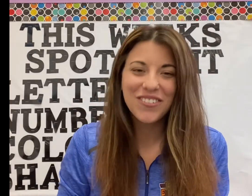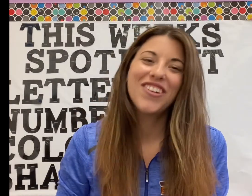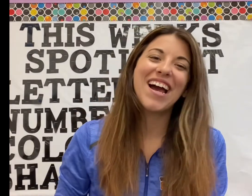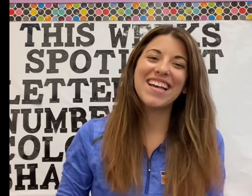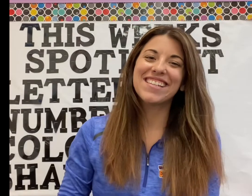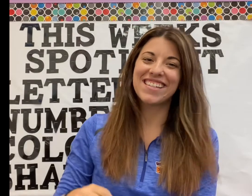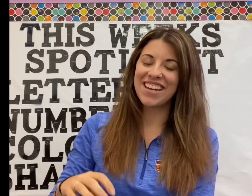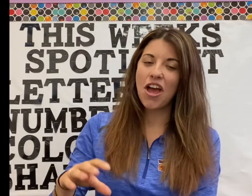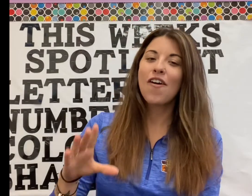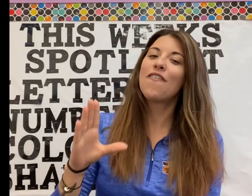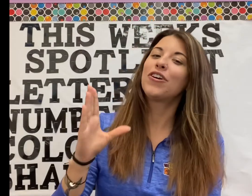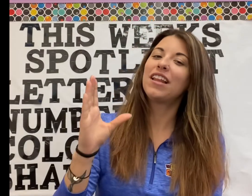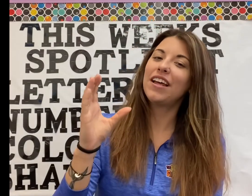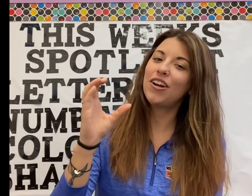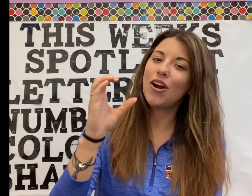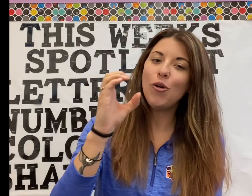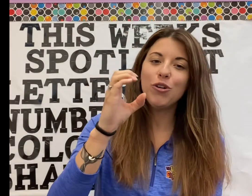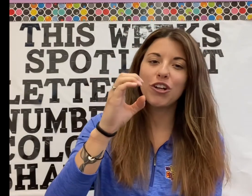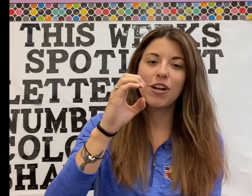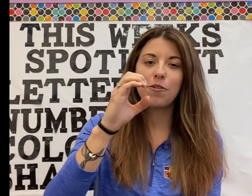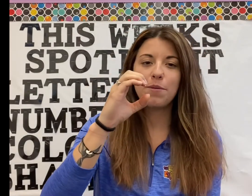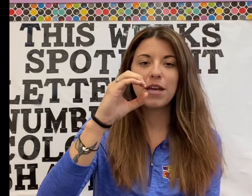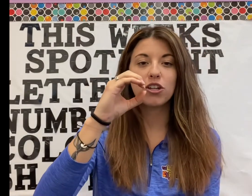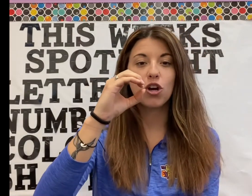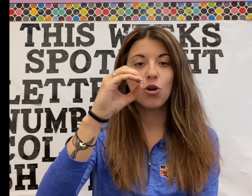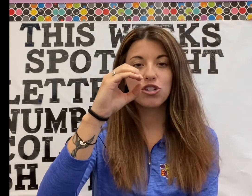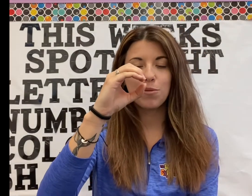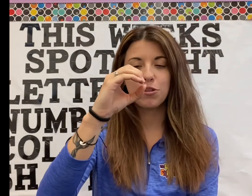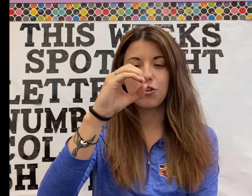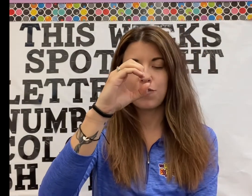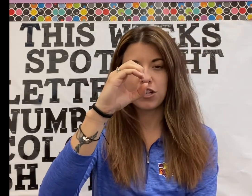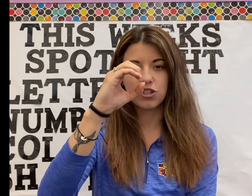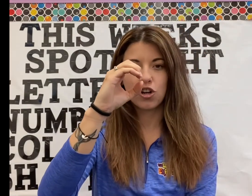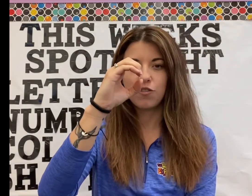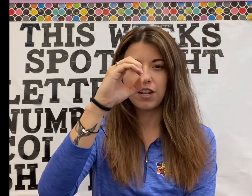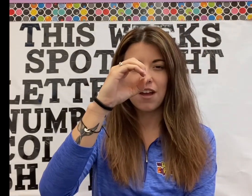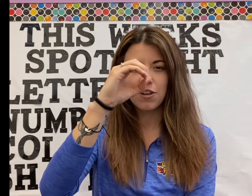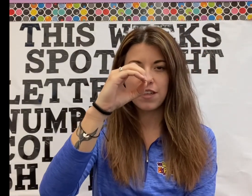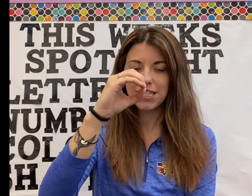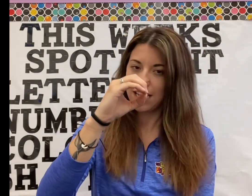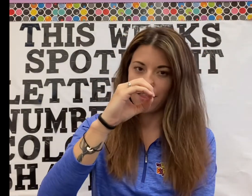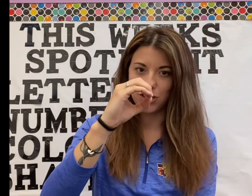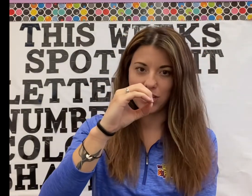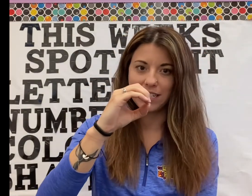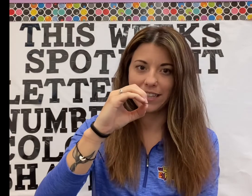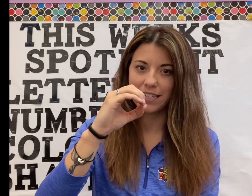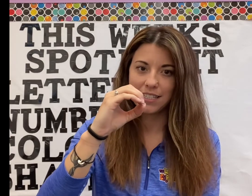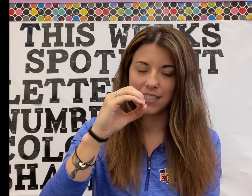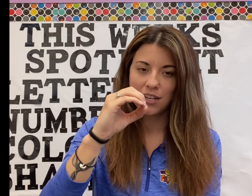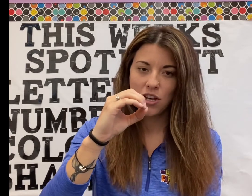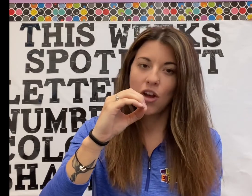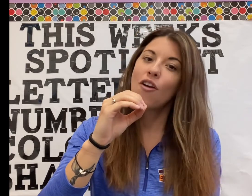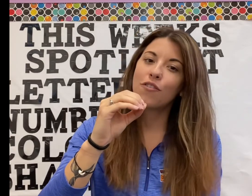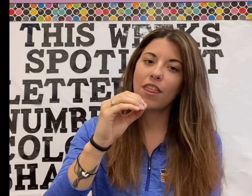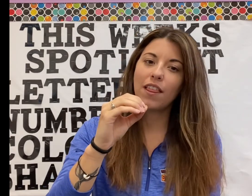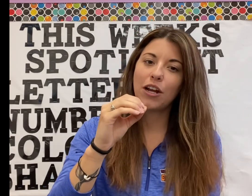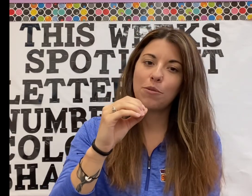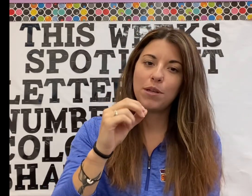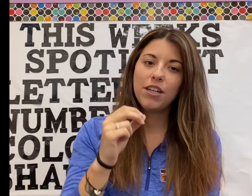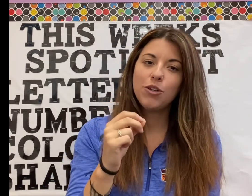you guys. For the letter O, you're gonna want to make an O shape with your fingers, curving everything together just like this. For the letter P, you want